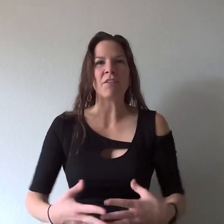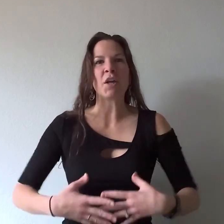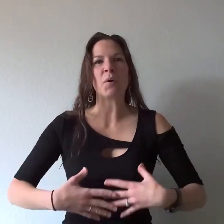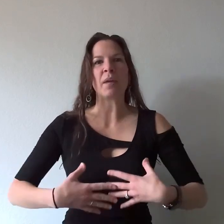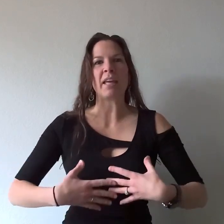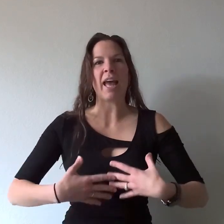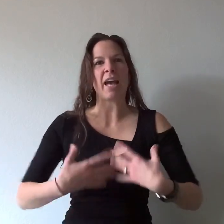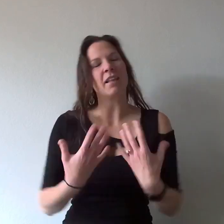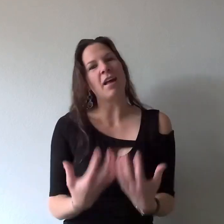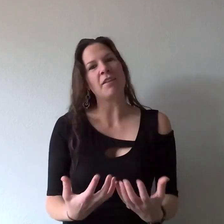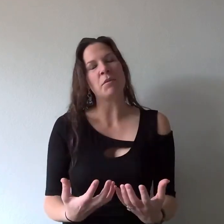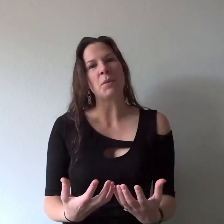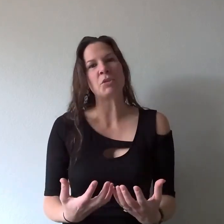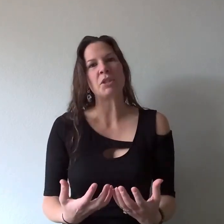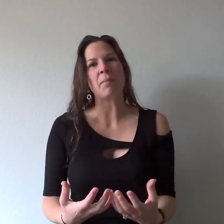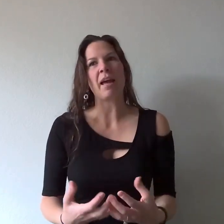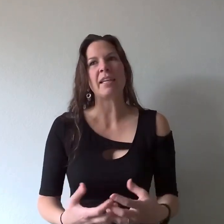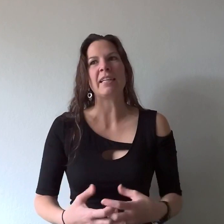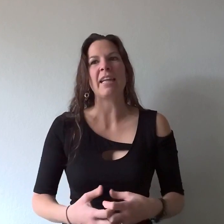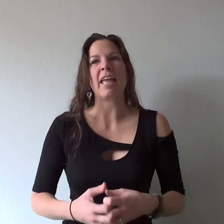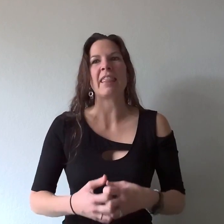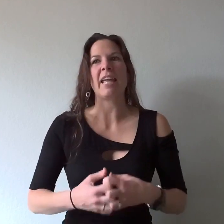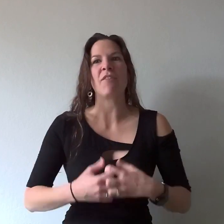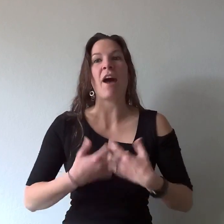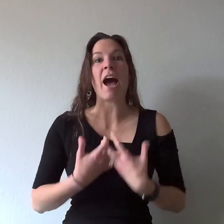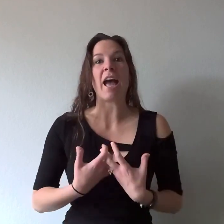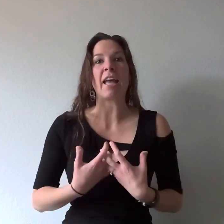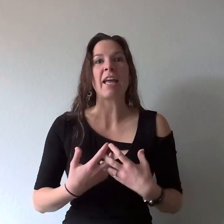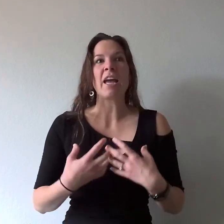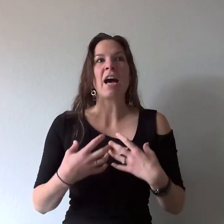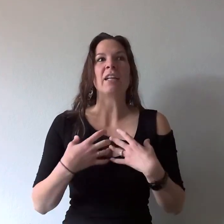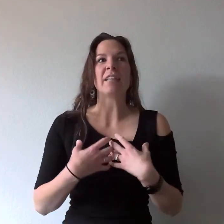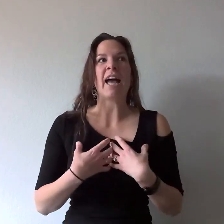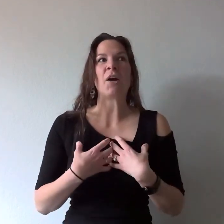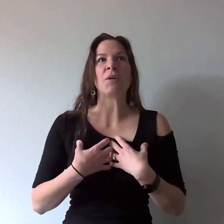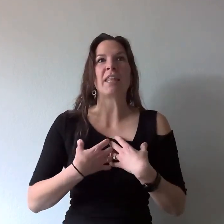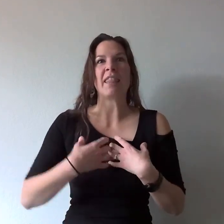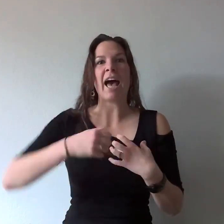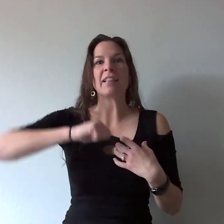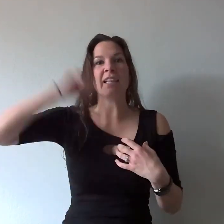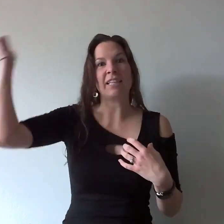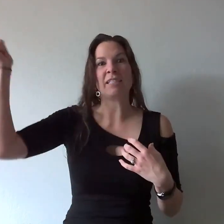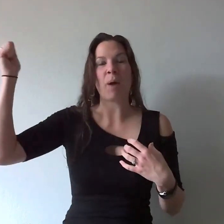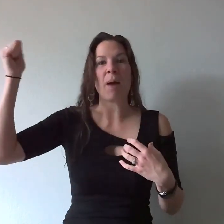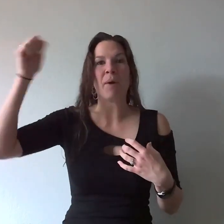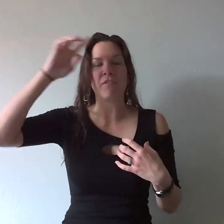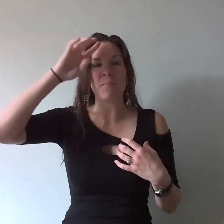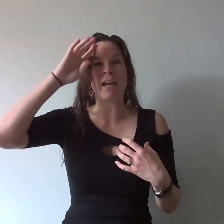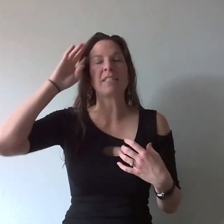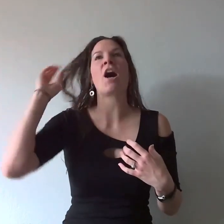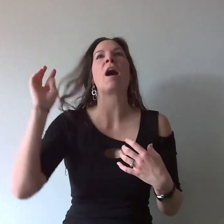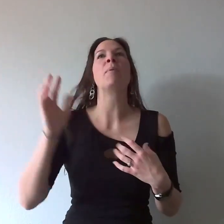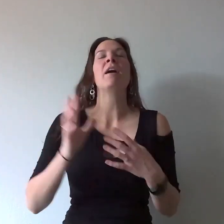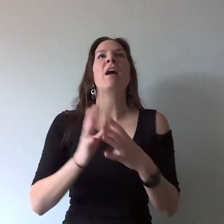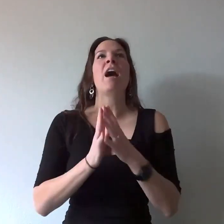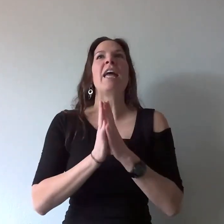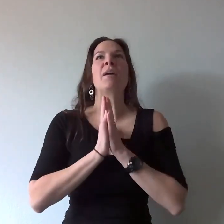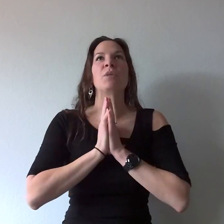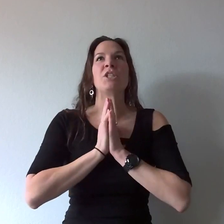though it had a lot of emotion behind it and that if I allowed that lid to pop off my top it would